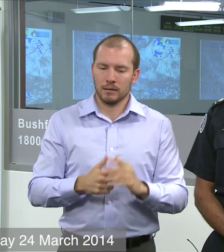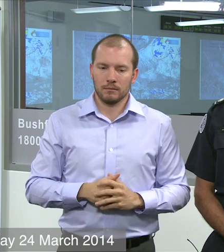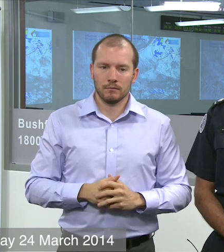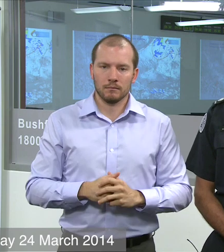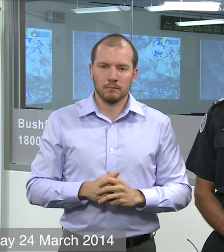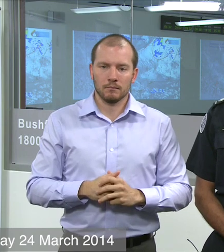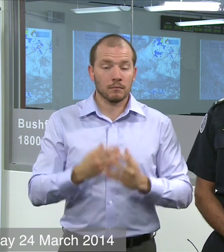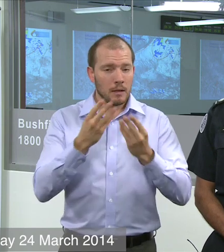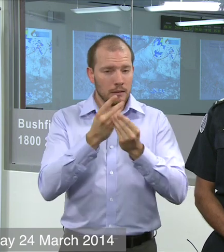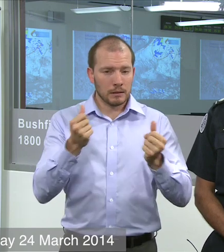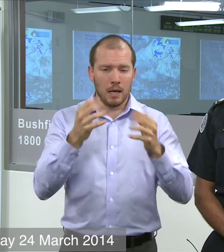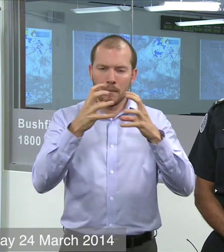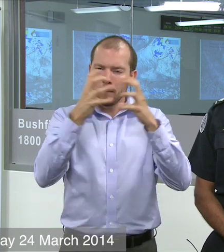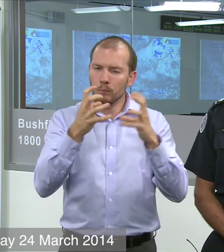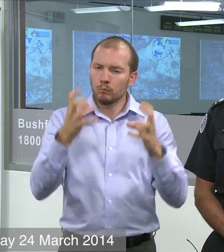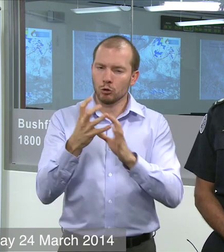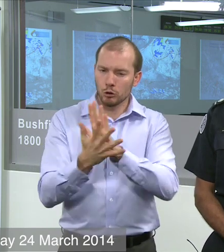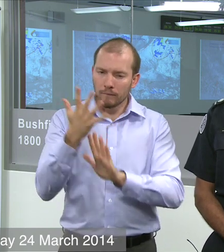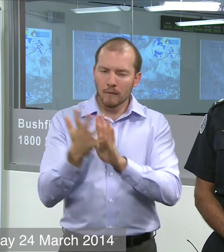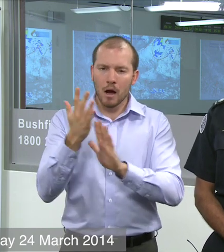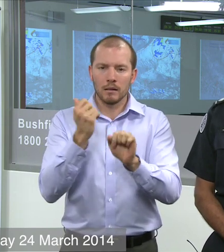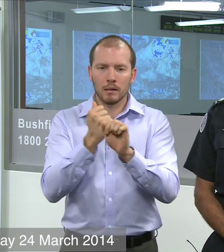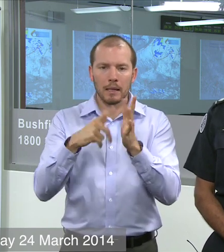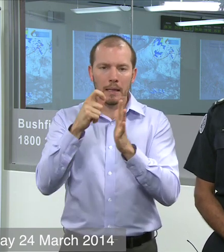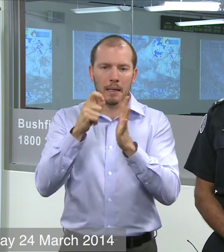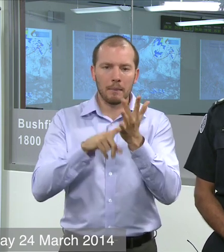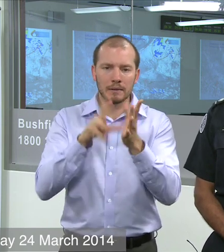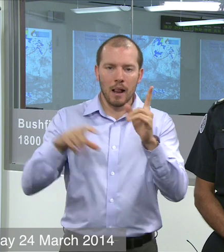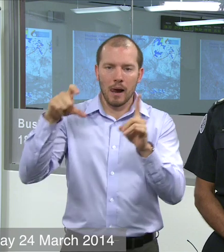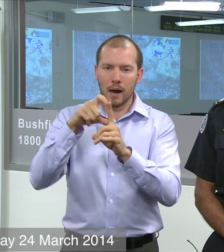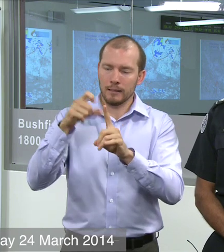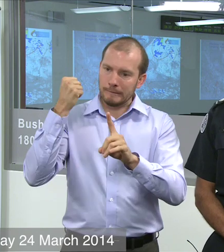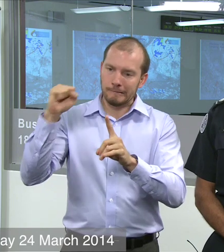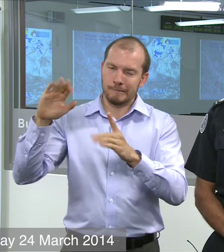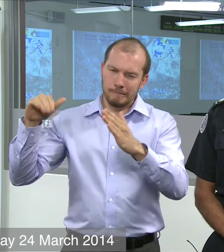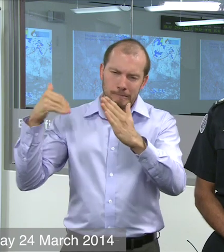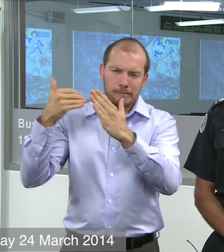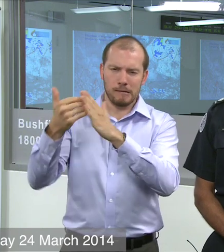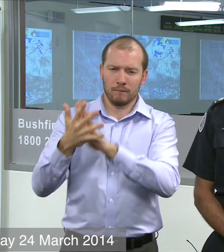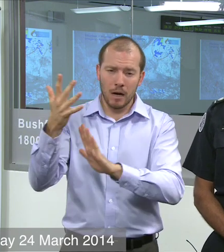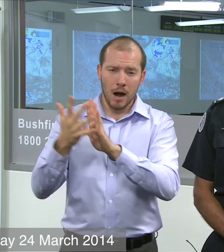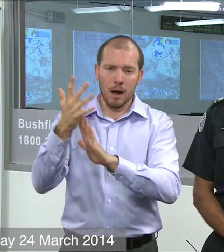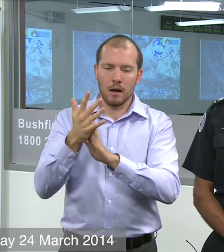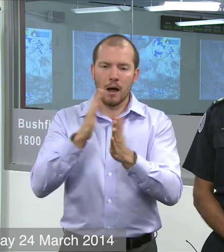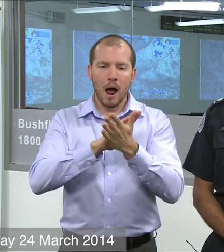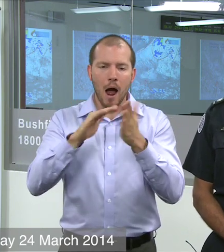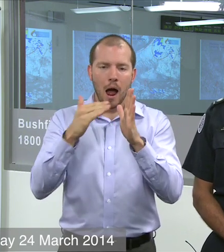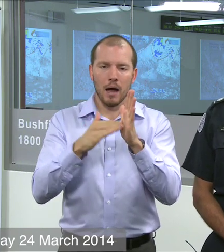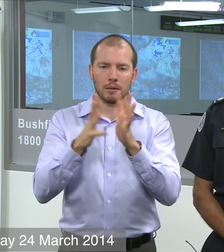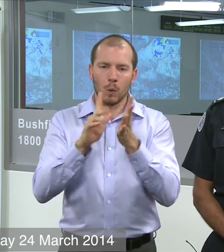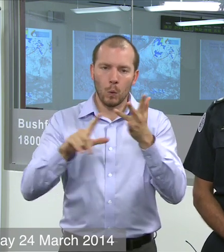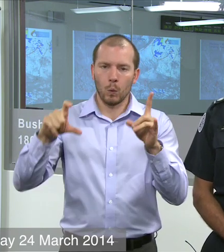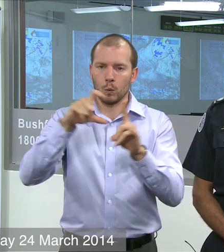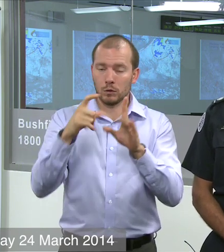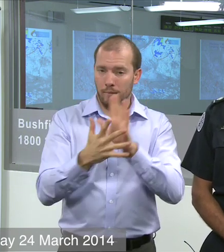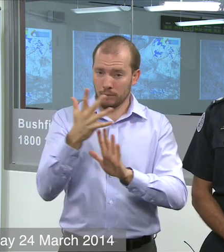duration forest fires, particularly in Gippsland. We've seen the Hazelwood Mine fire. We've seen support